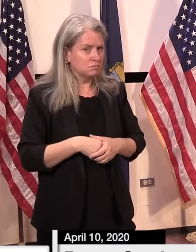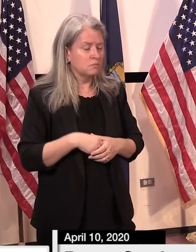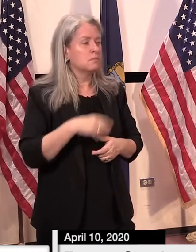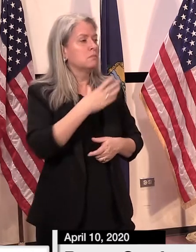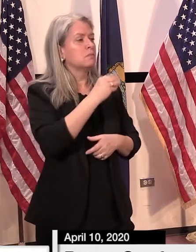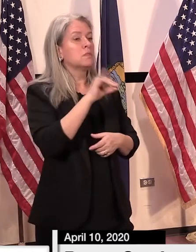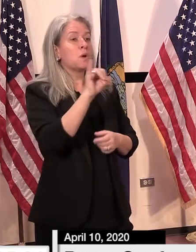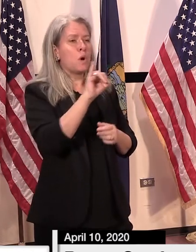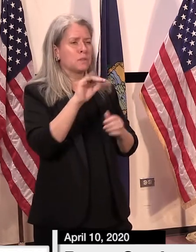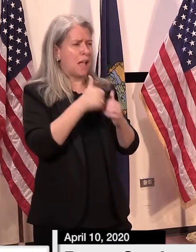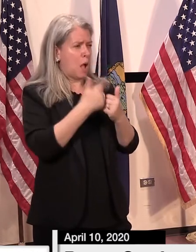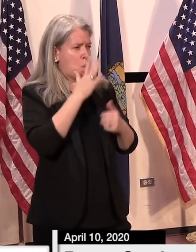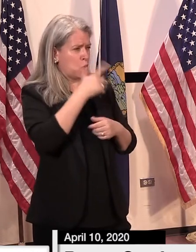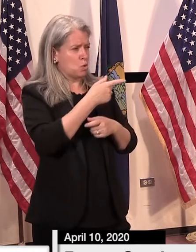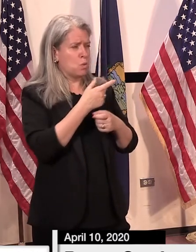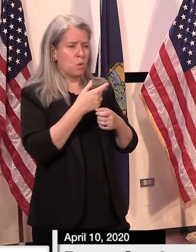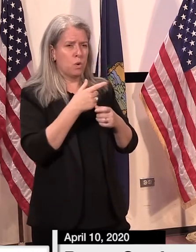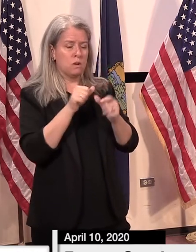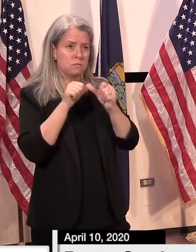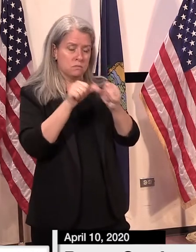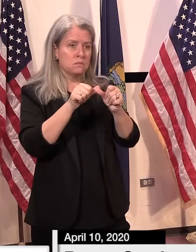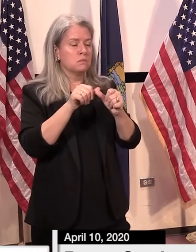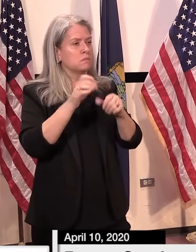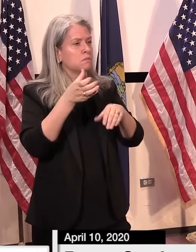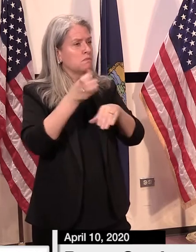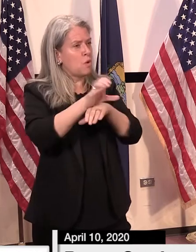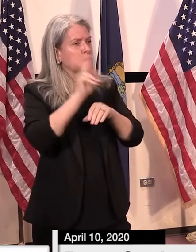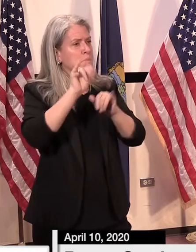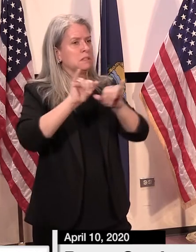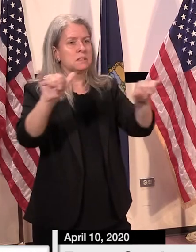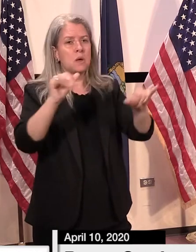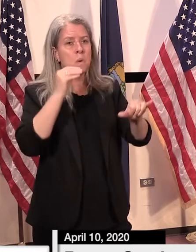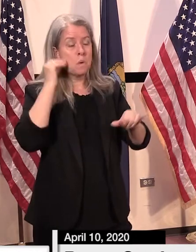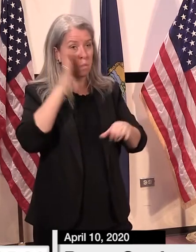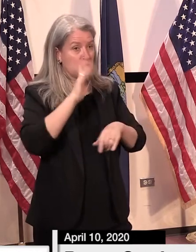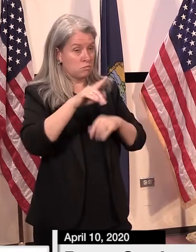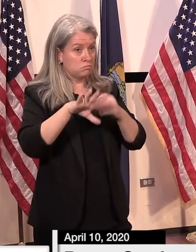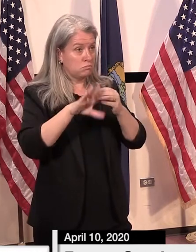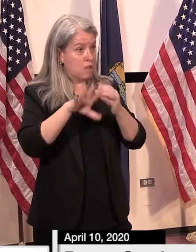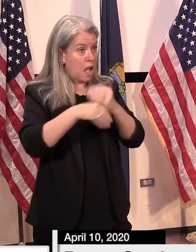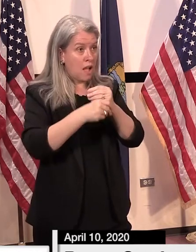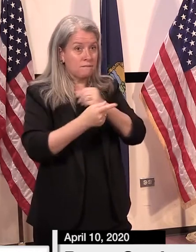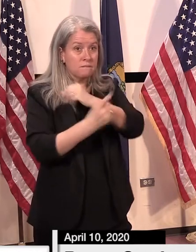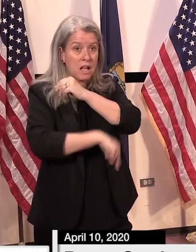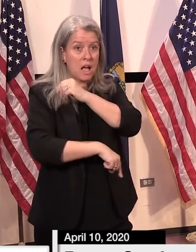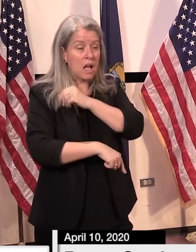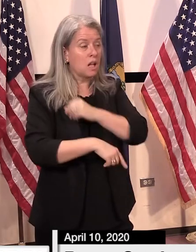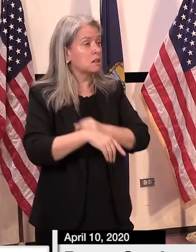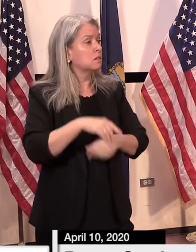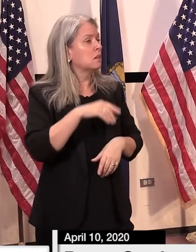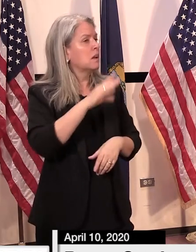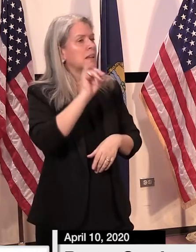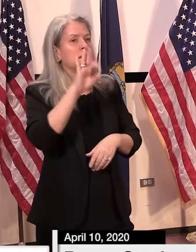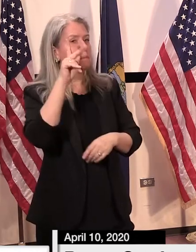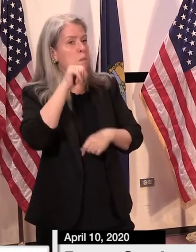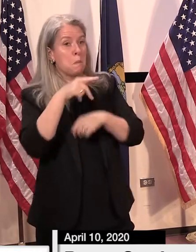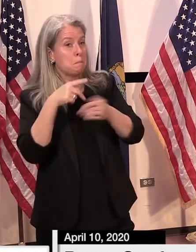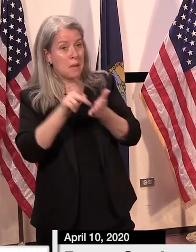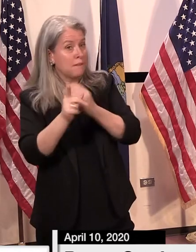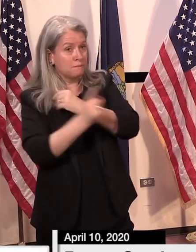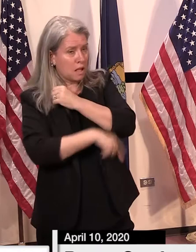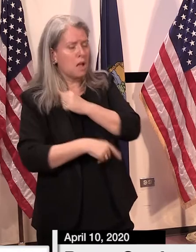the state home order, if any fines are being issued, and if people don't pay those fines, what are the consequences?